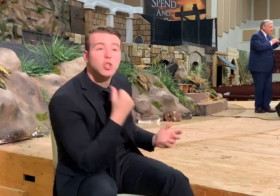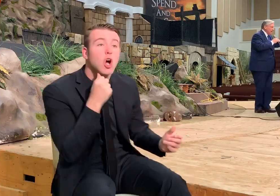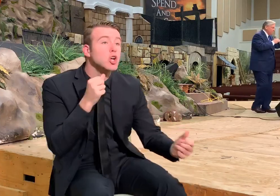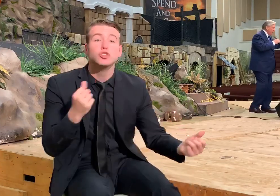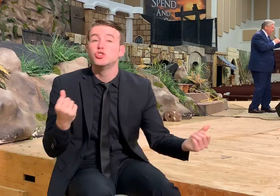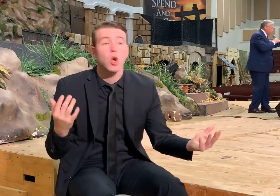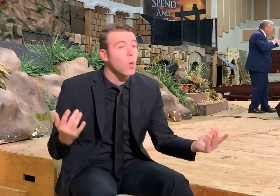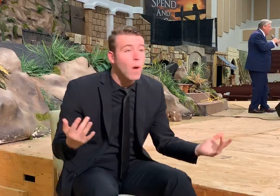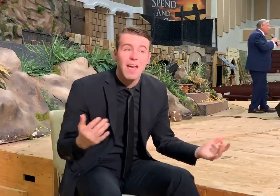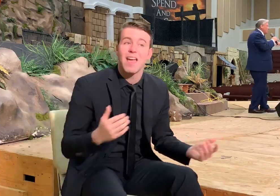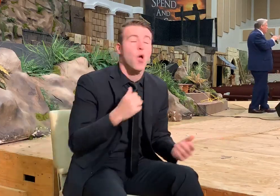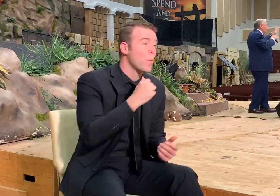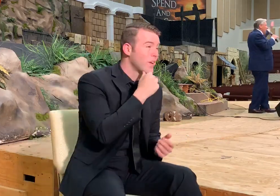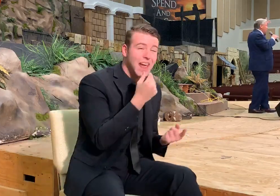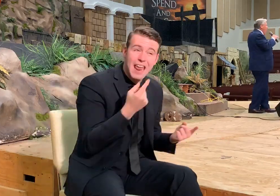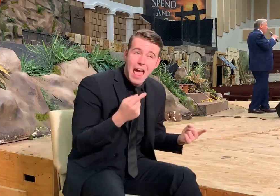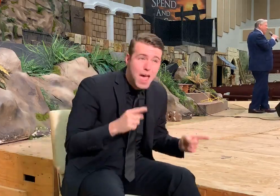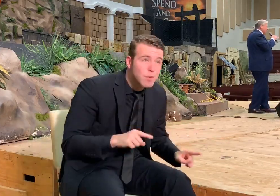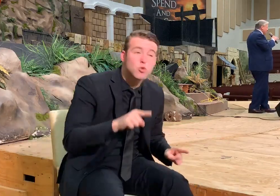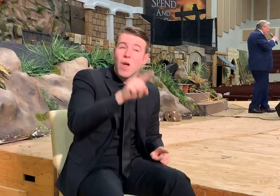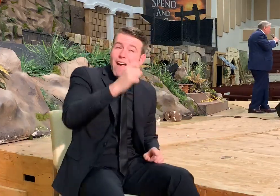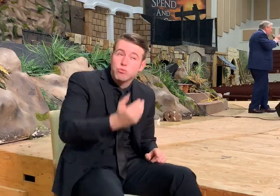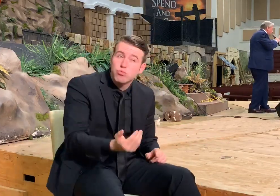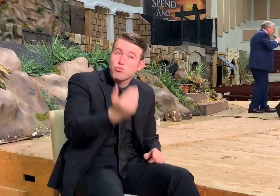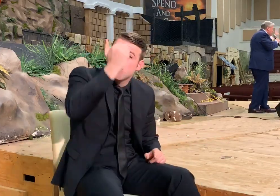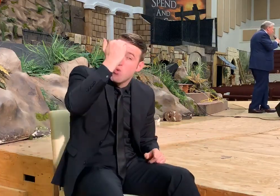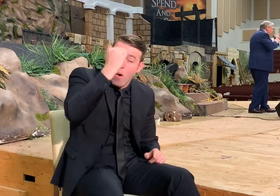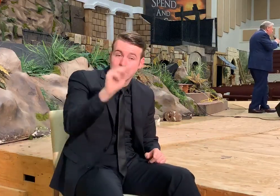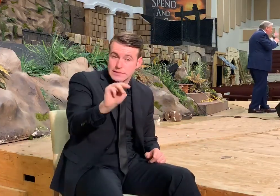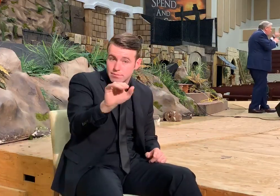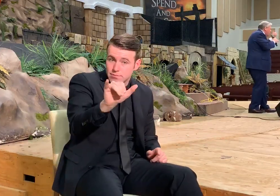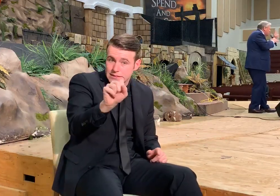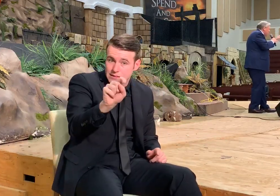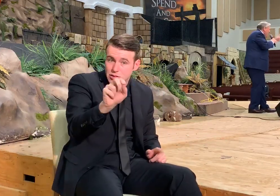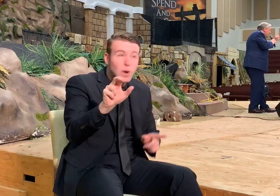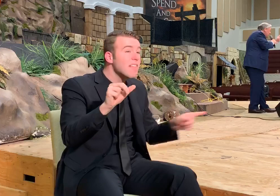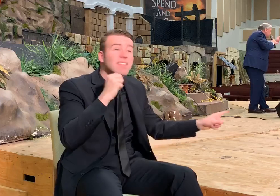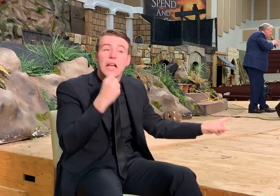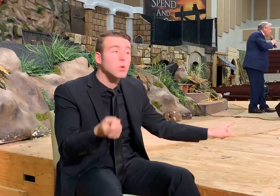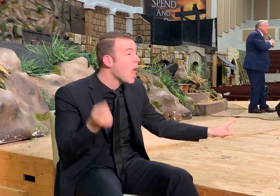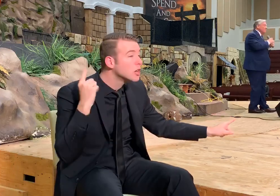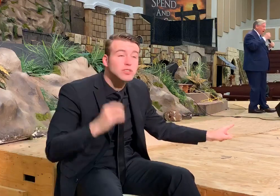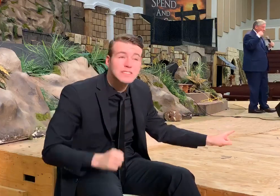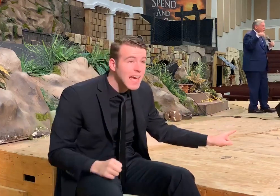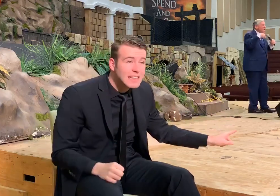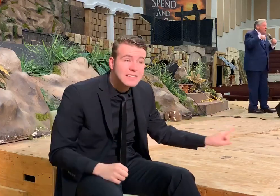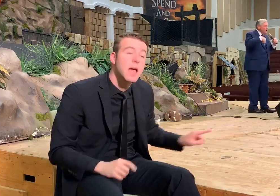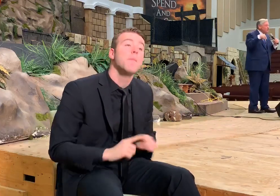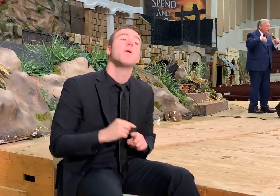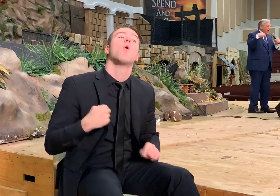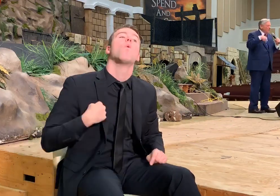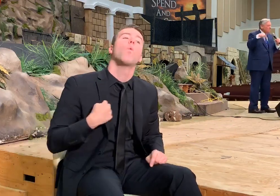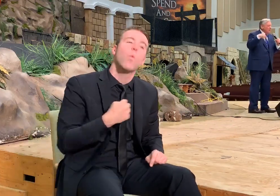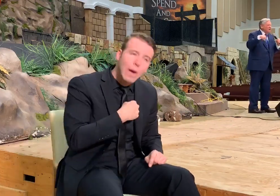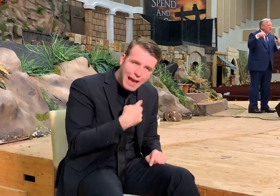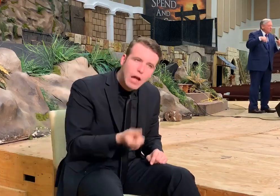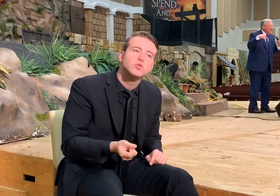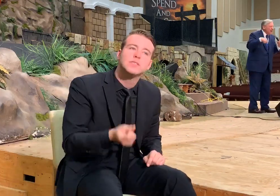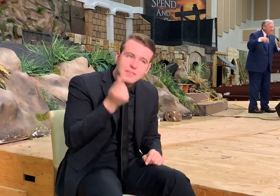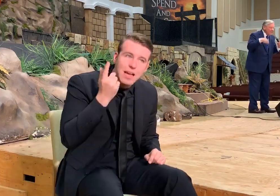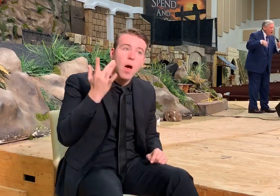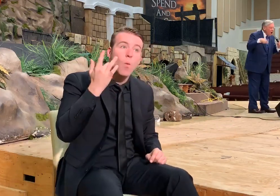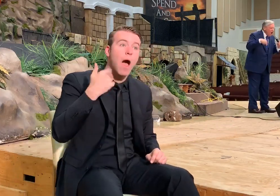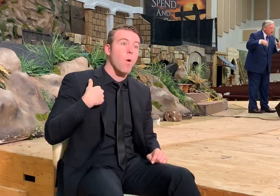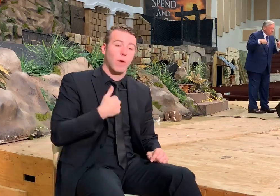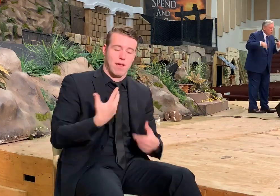it's not going to take place. You've got to know that it's the mystery. They don't understand it. But we understand it because